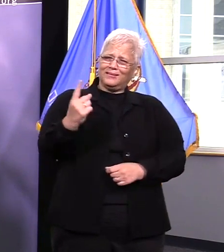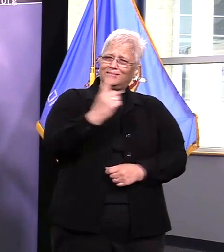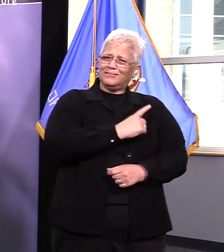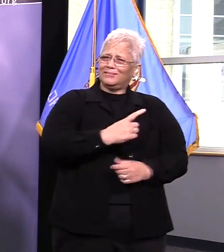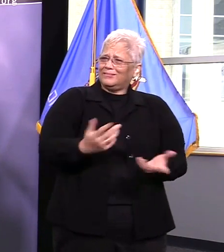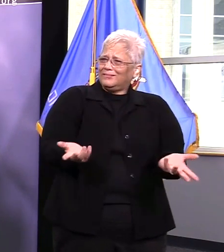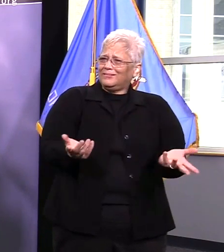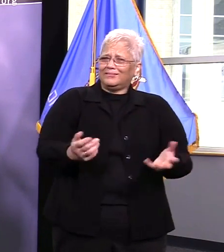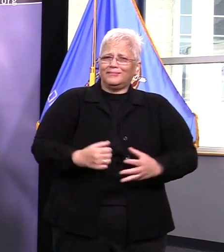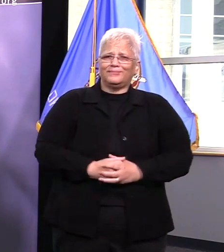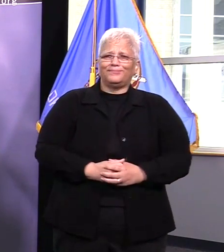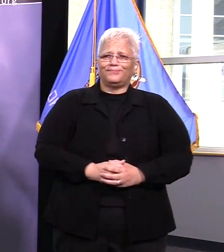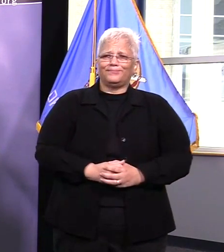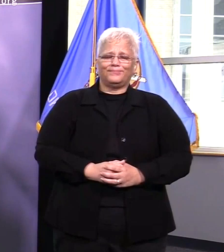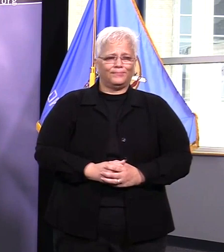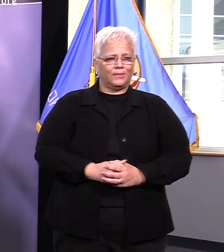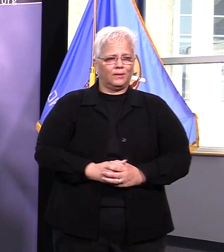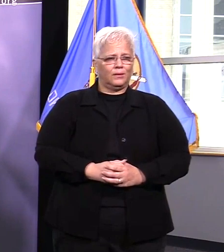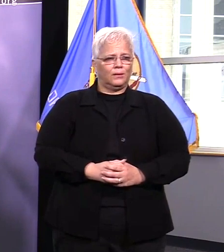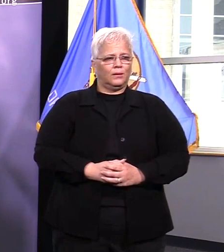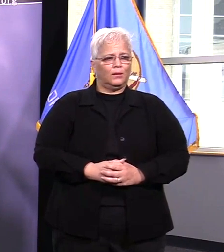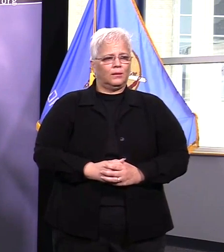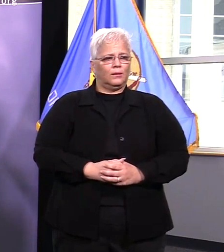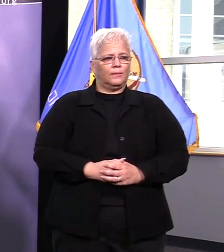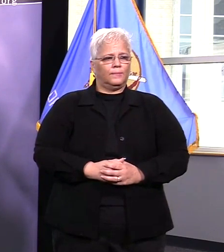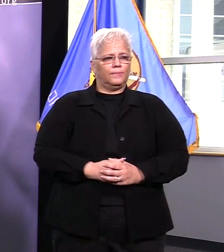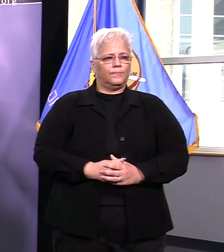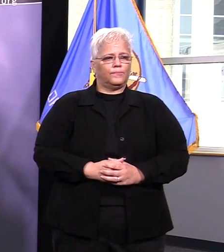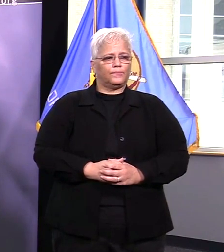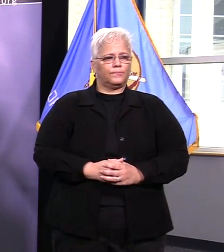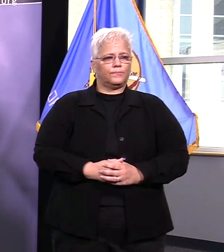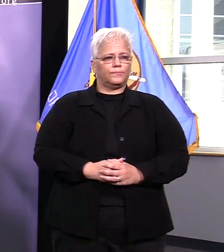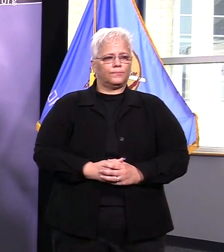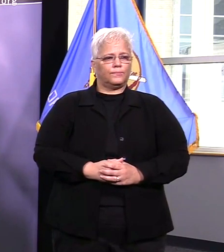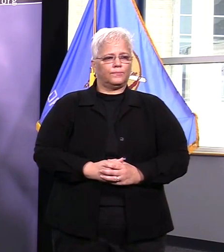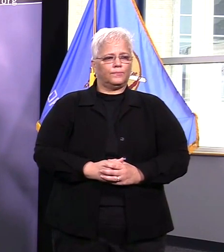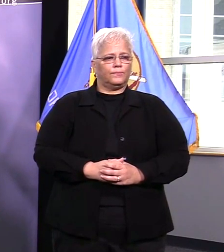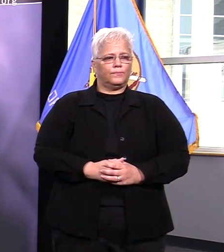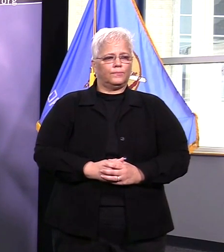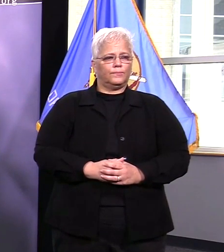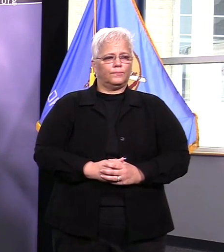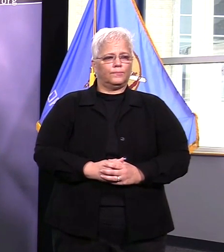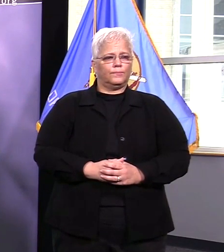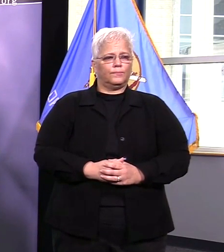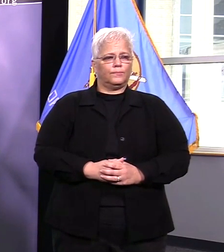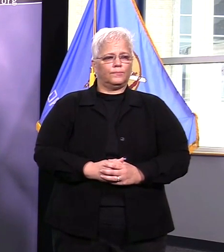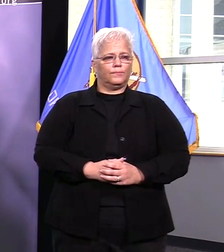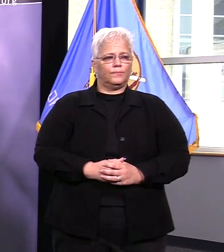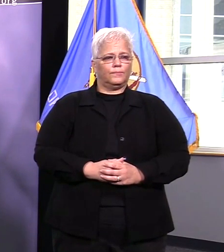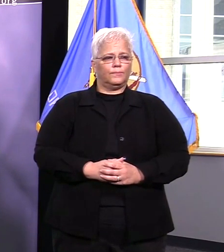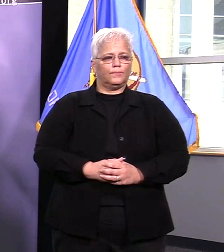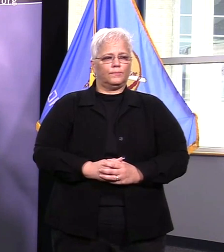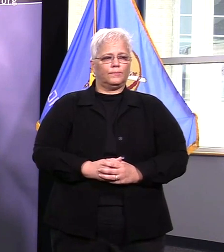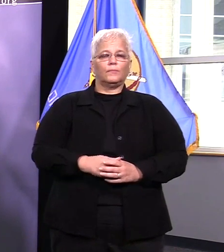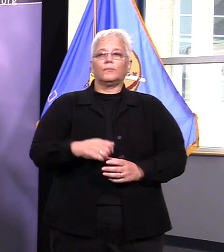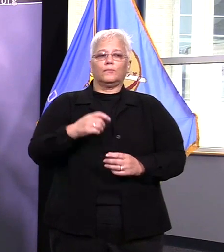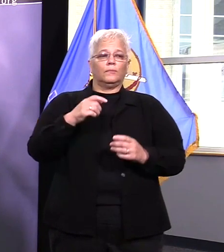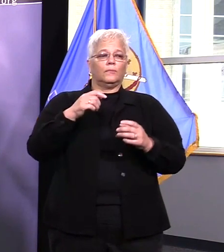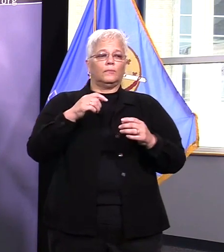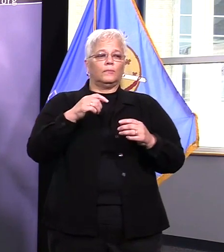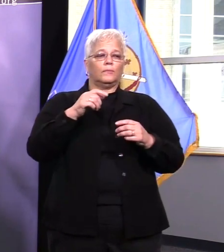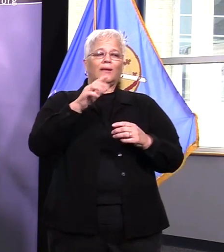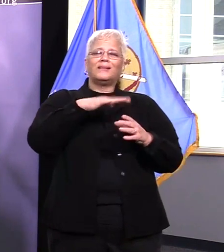and i think there are even some cities in oklahoma that are already doing this you know designating you know based on your address you know